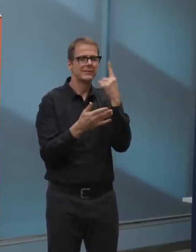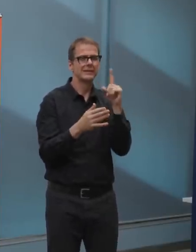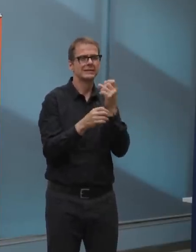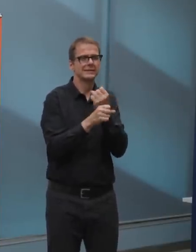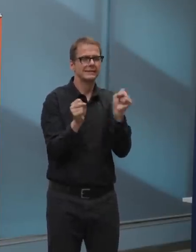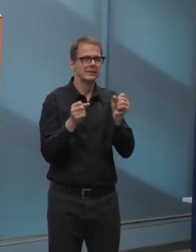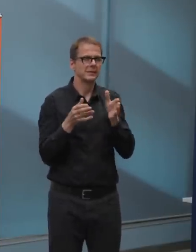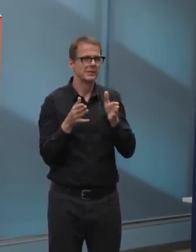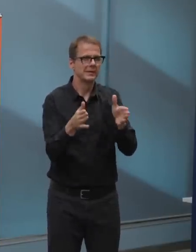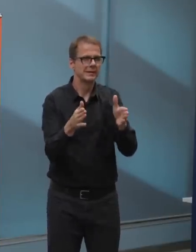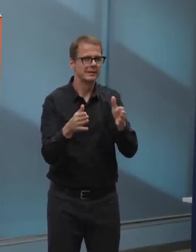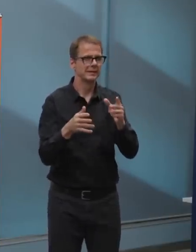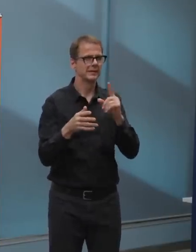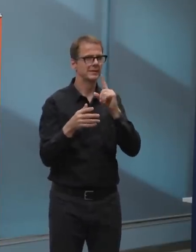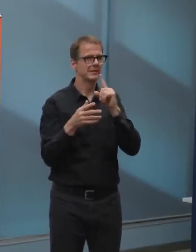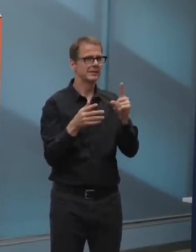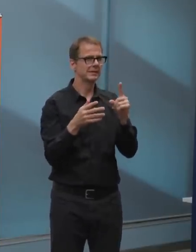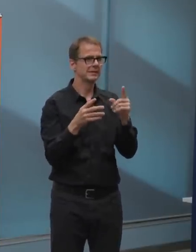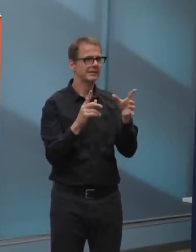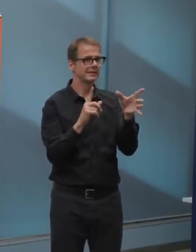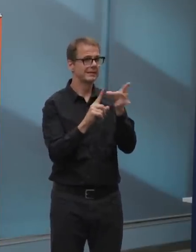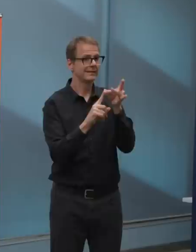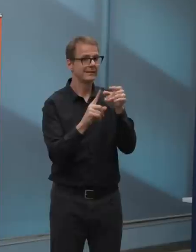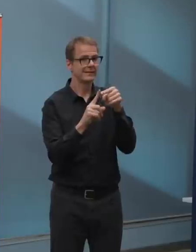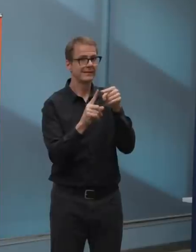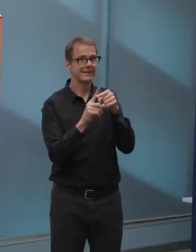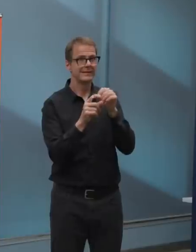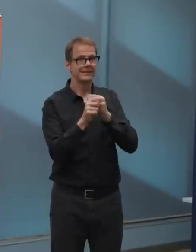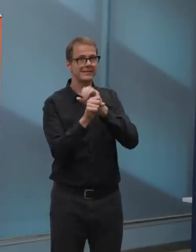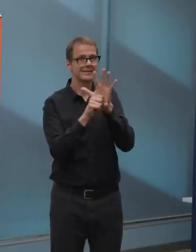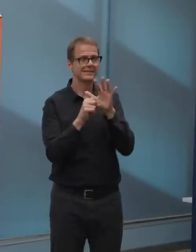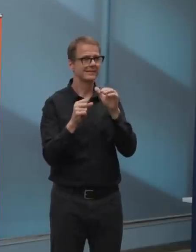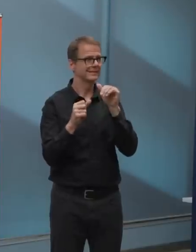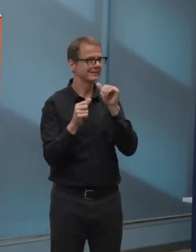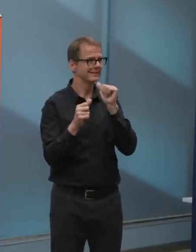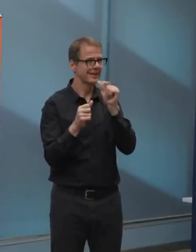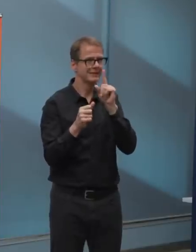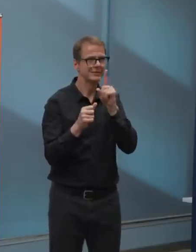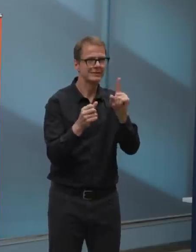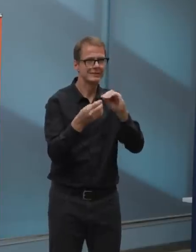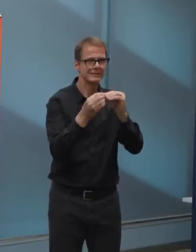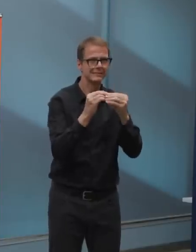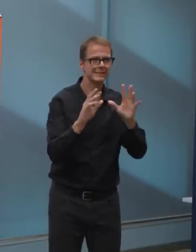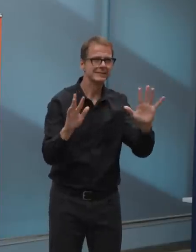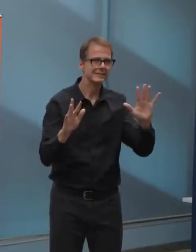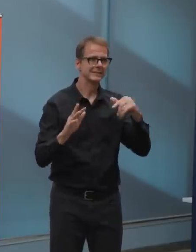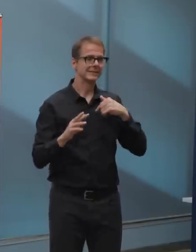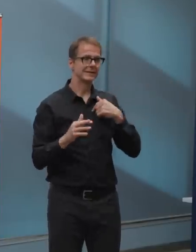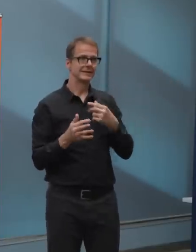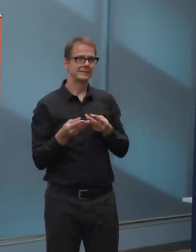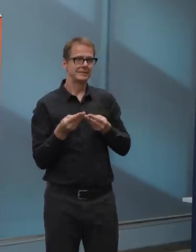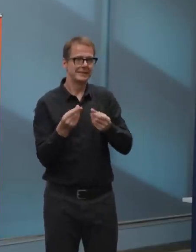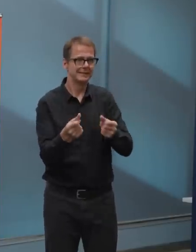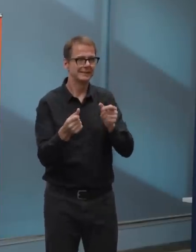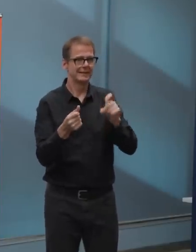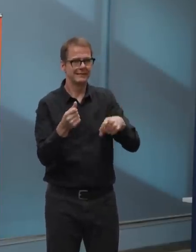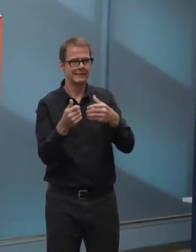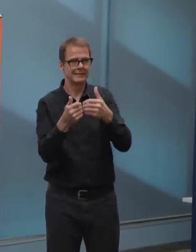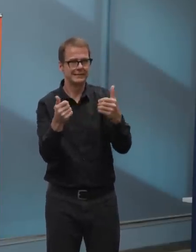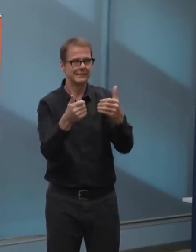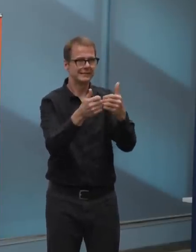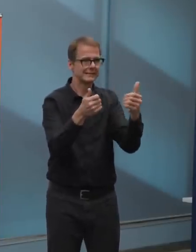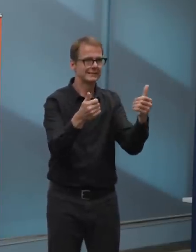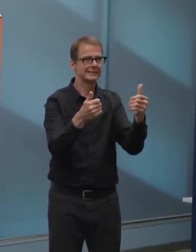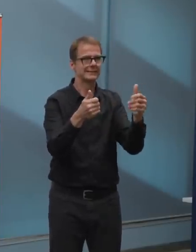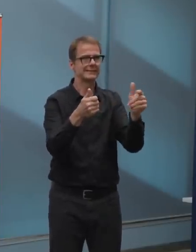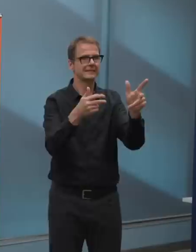hole that we have, and it doesn't pay for double the space on the bus as we relaunch, uh, to accommodate physical distancing.